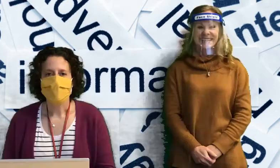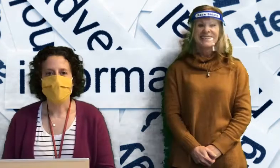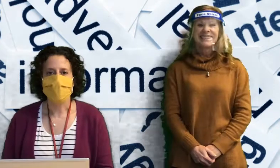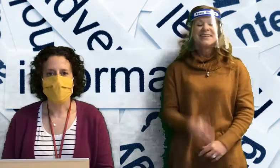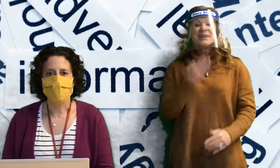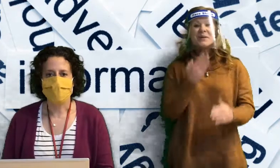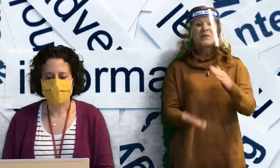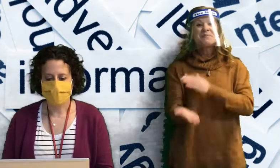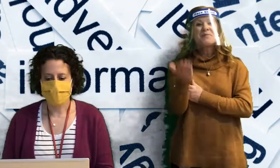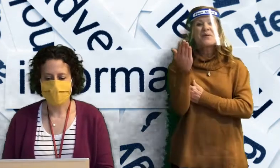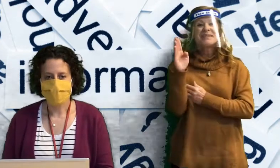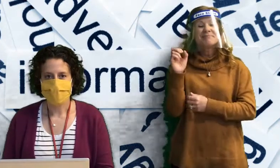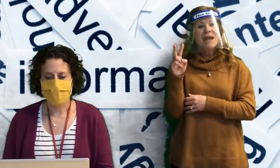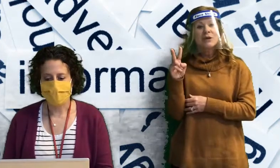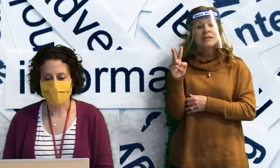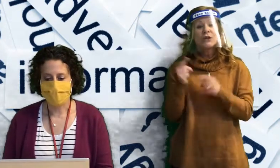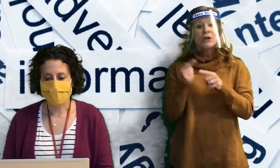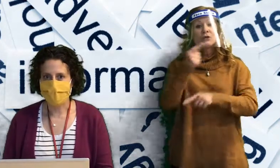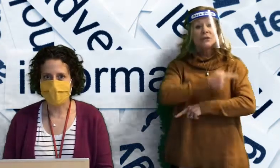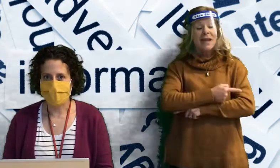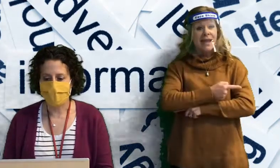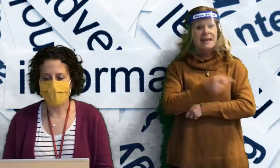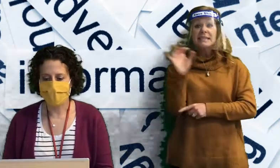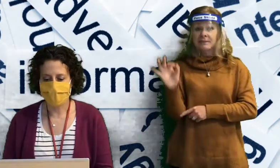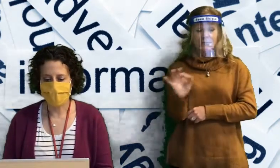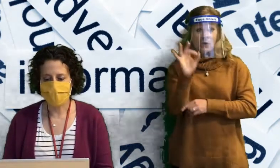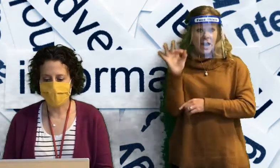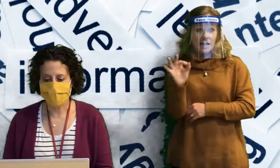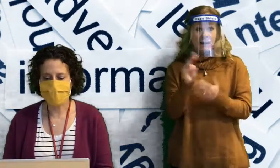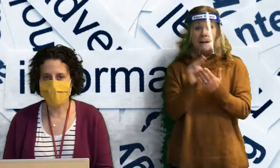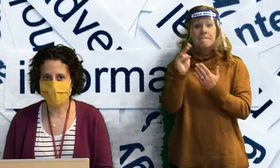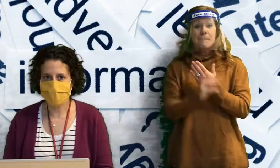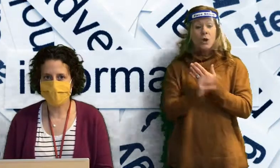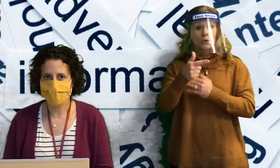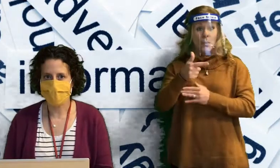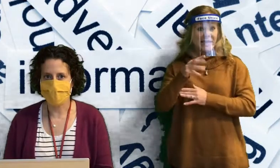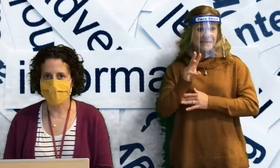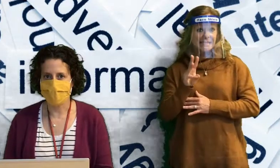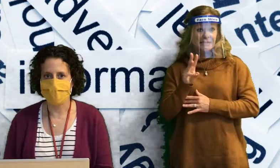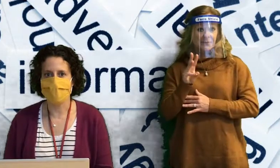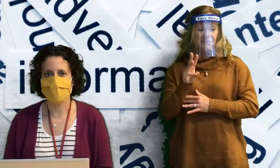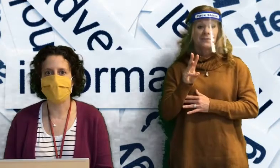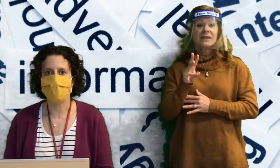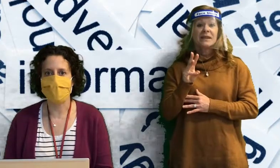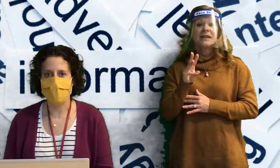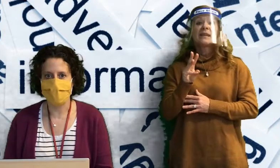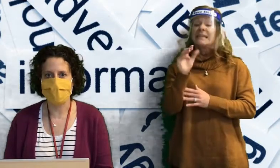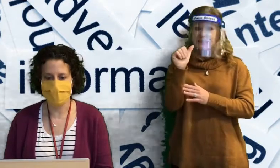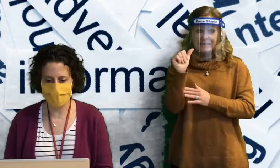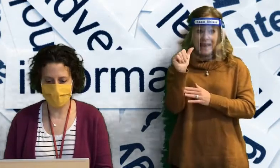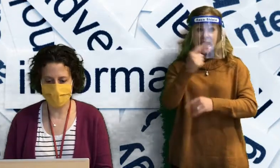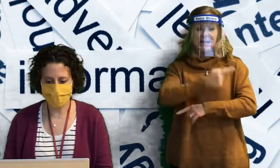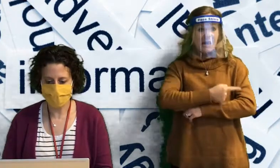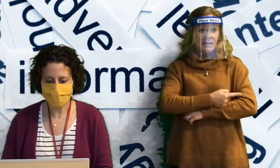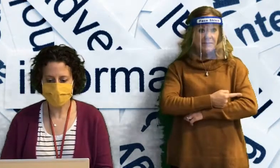Good morning, Beverage. Today is Friday, March 26th, and it is an A